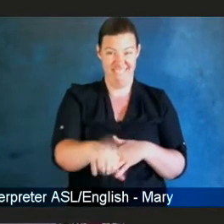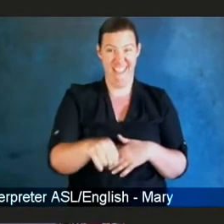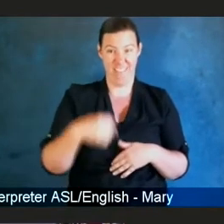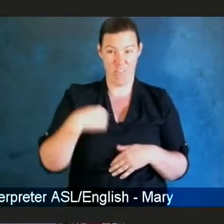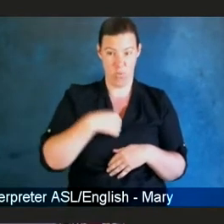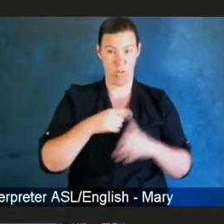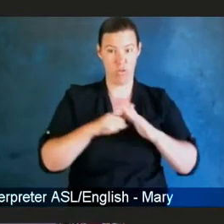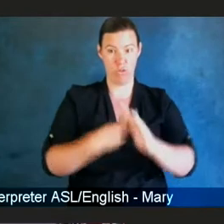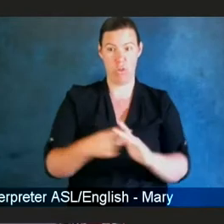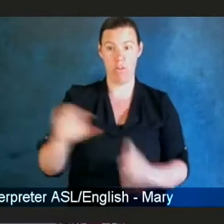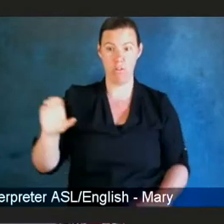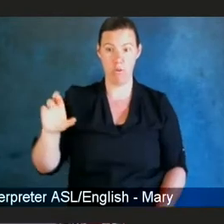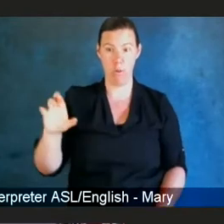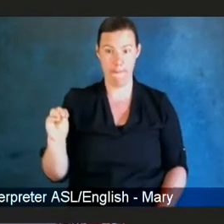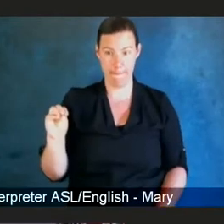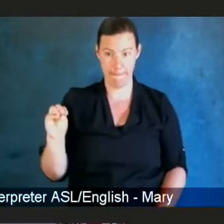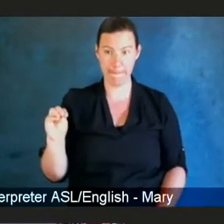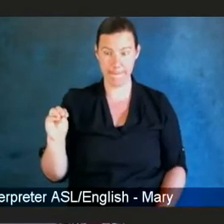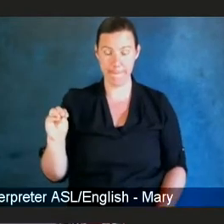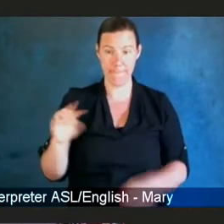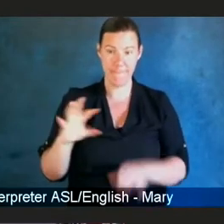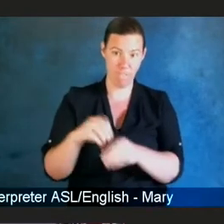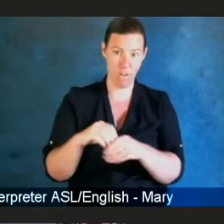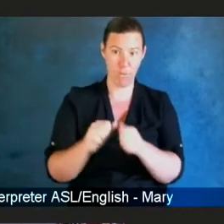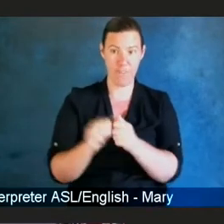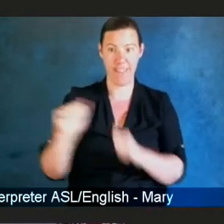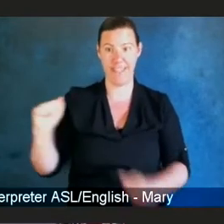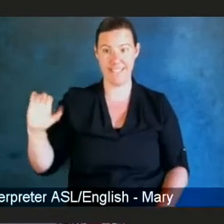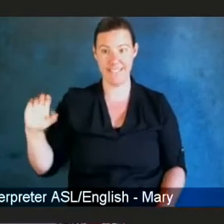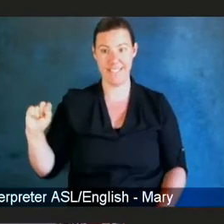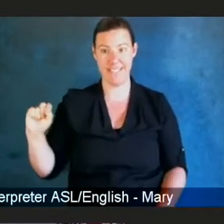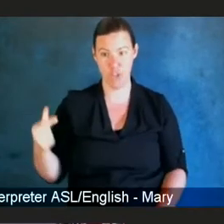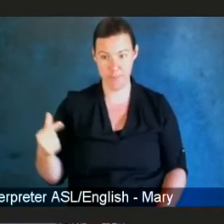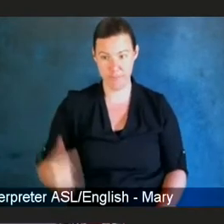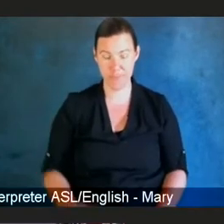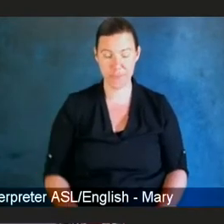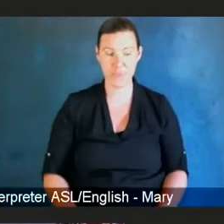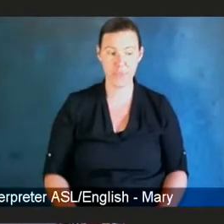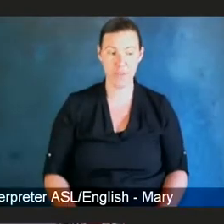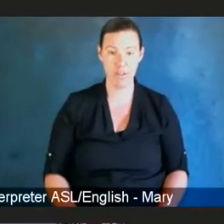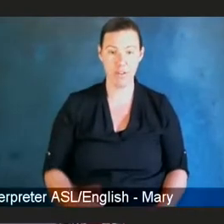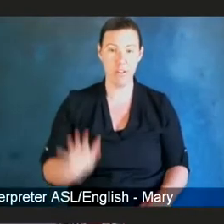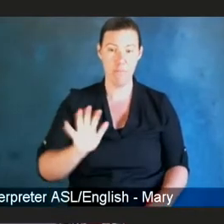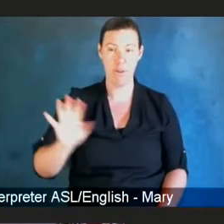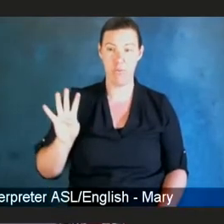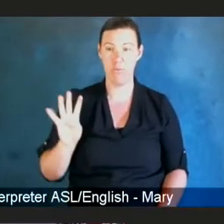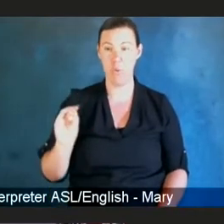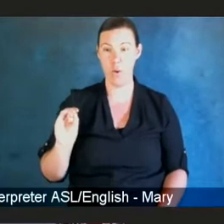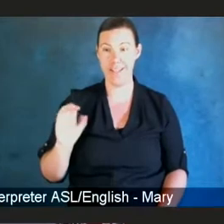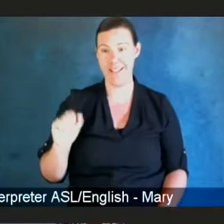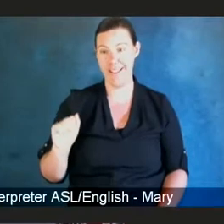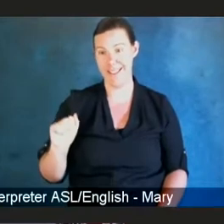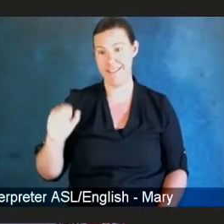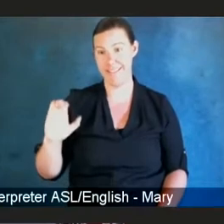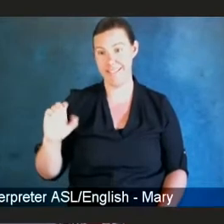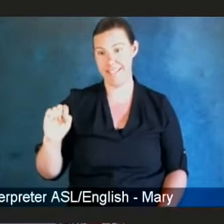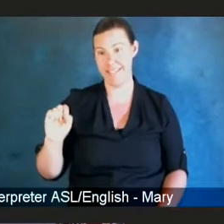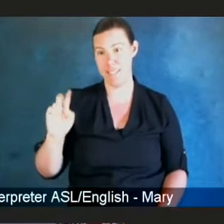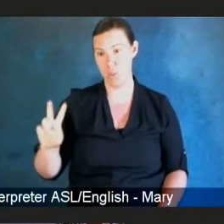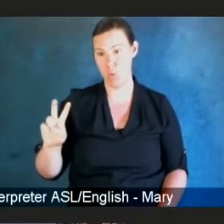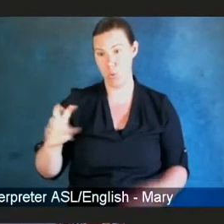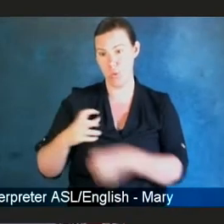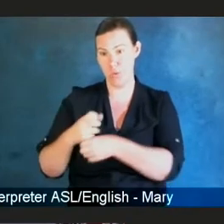involvement with the ACTG. There were about 40 ACTUs, or AIDS Clinical Trials Units,